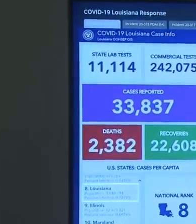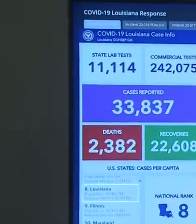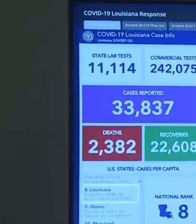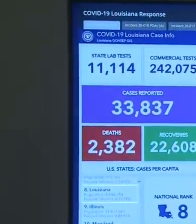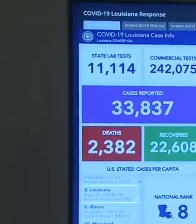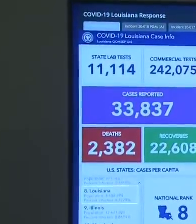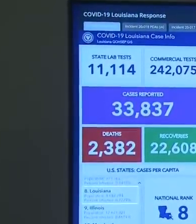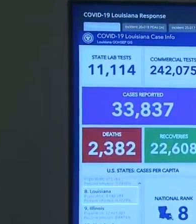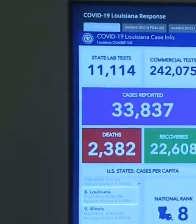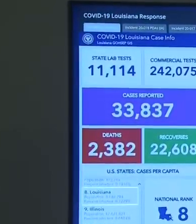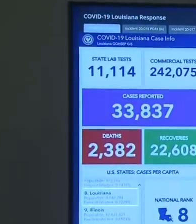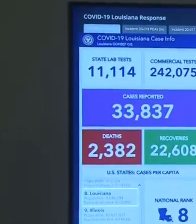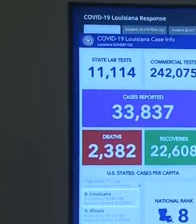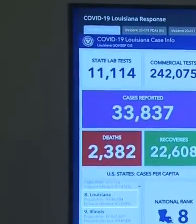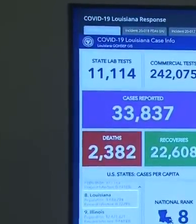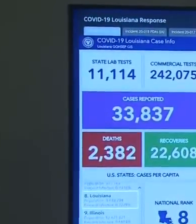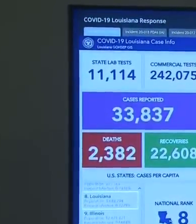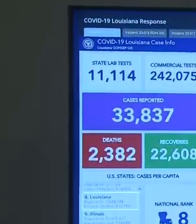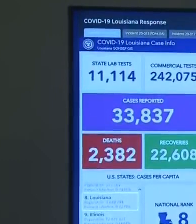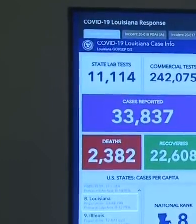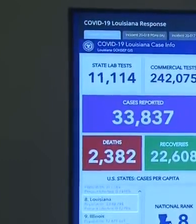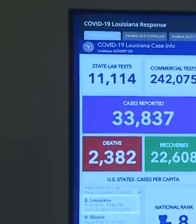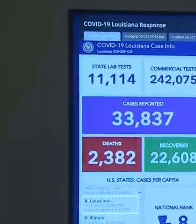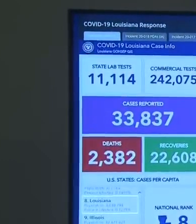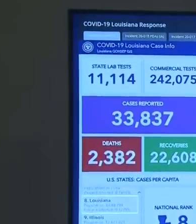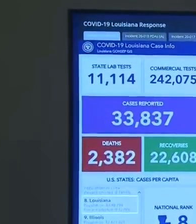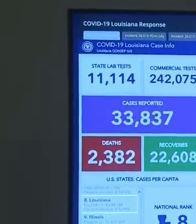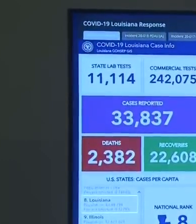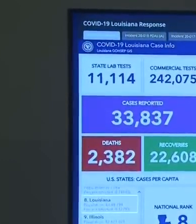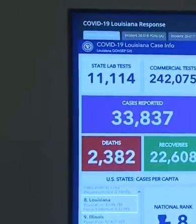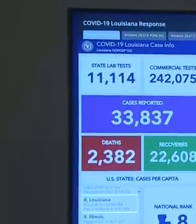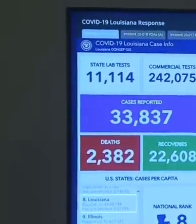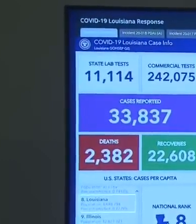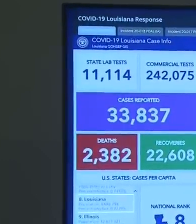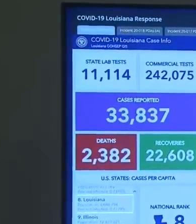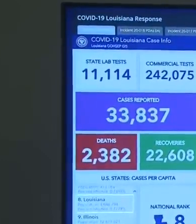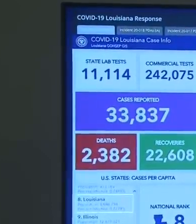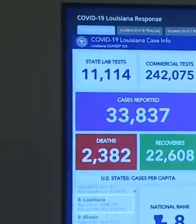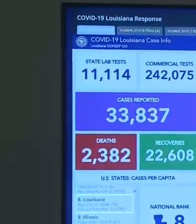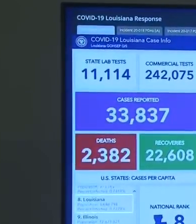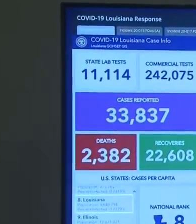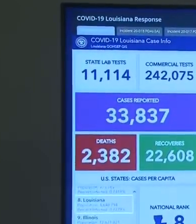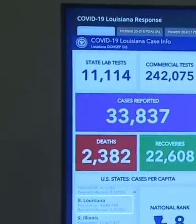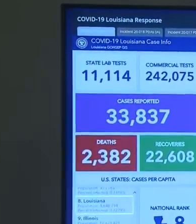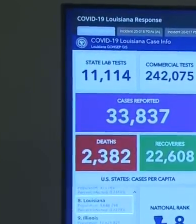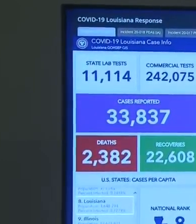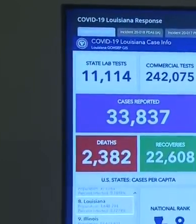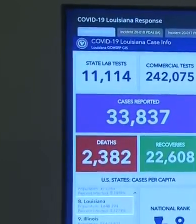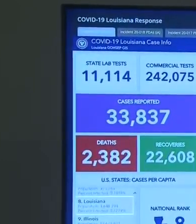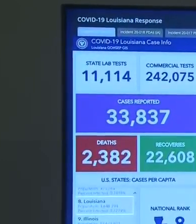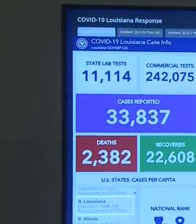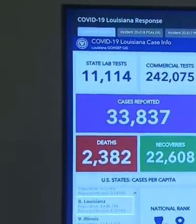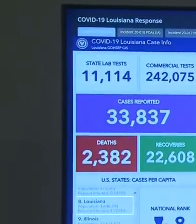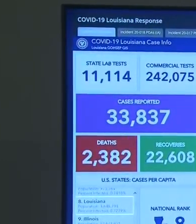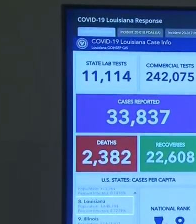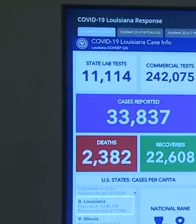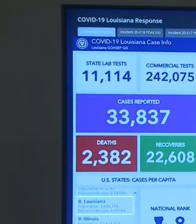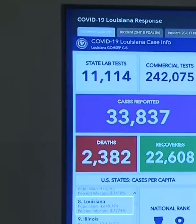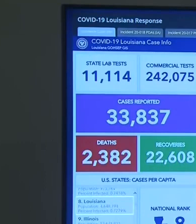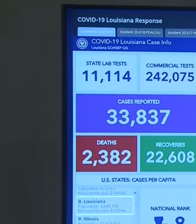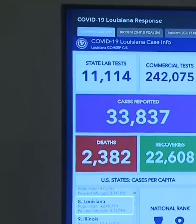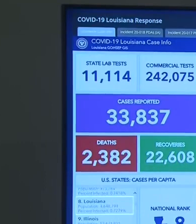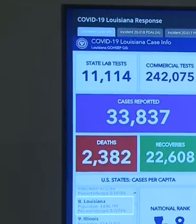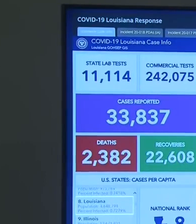Unfortunately we are also reporting 31 new deaths across the state from COVID-19 complications related to COVID